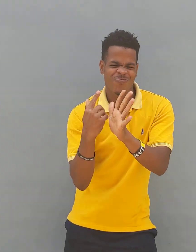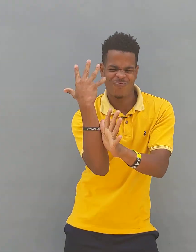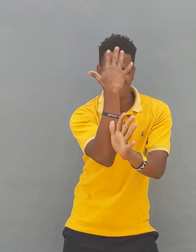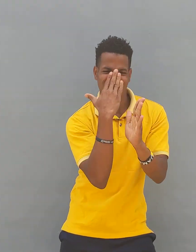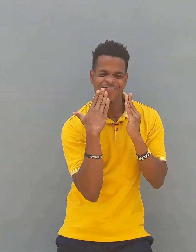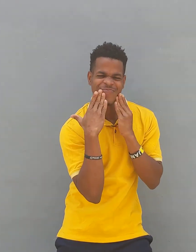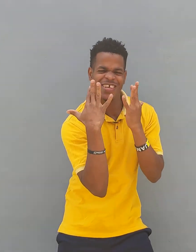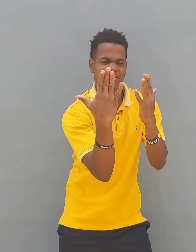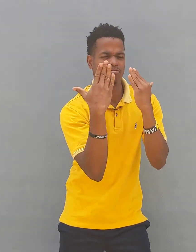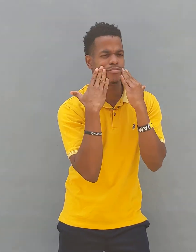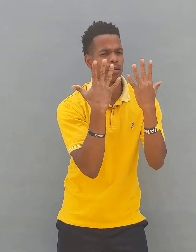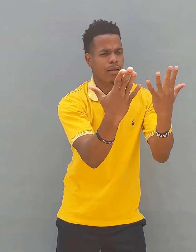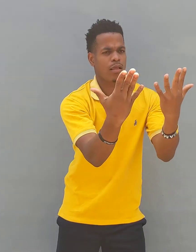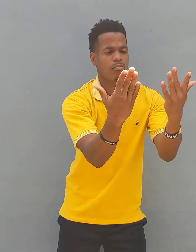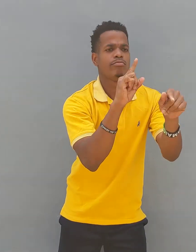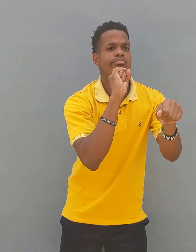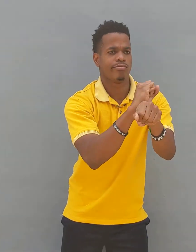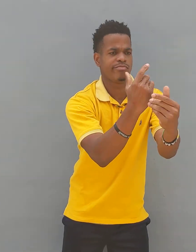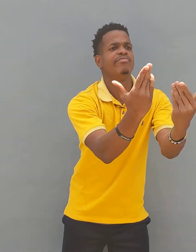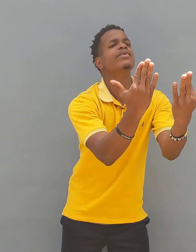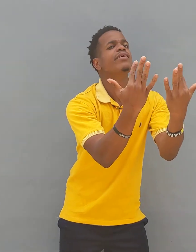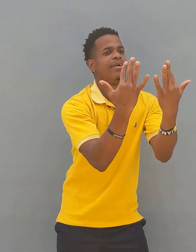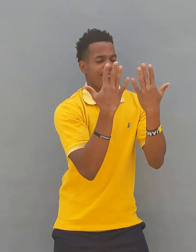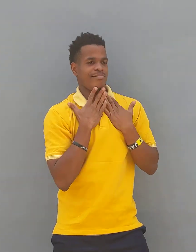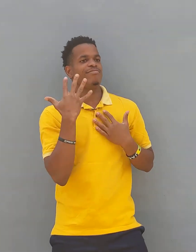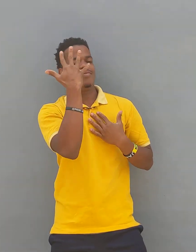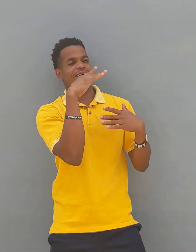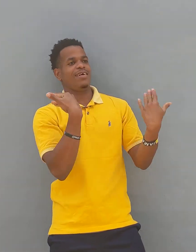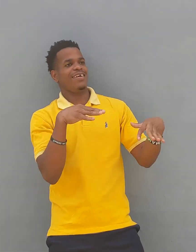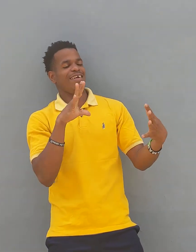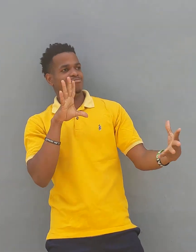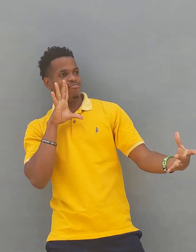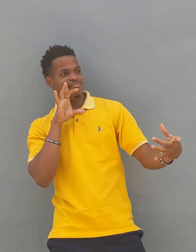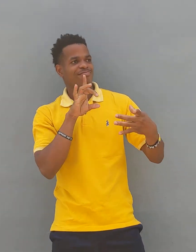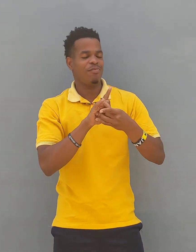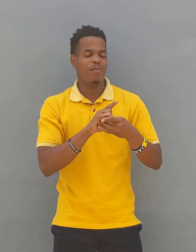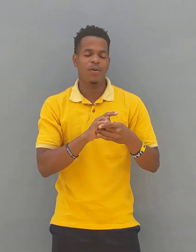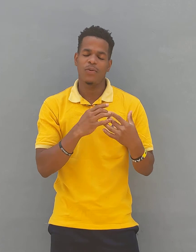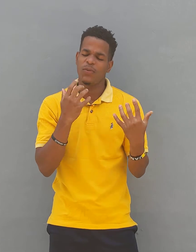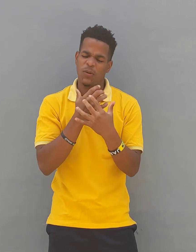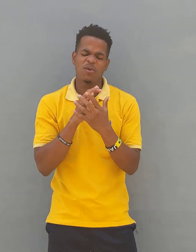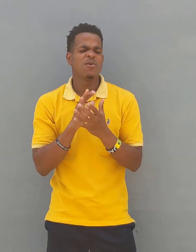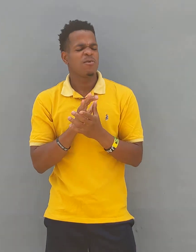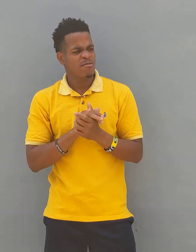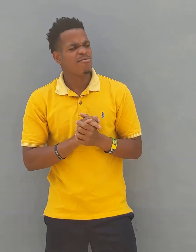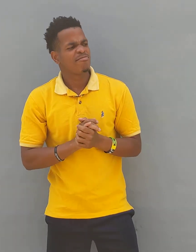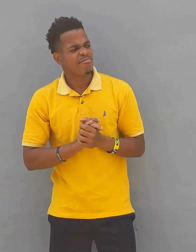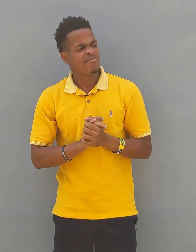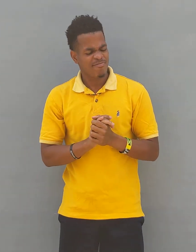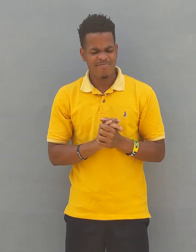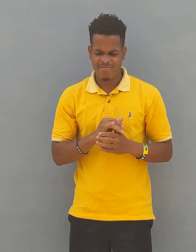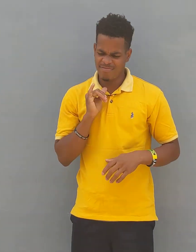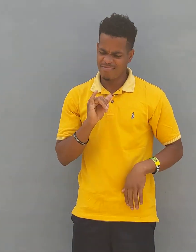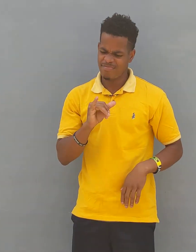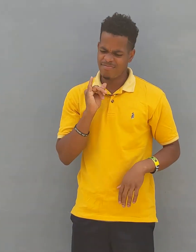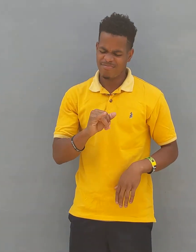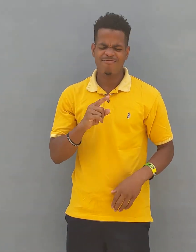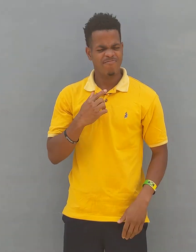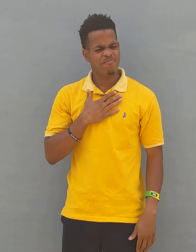Yeah, and you could see, wow, these are God's children. And so they just were inspired by our, just our facial expressions and the way that